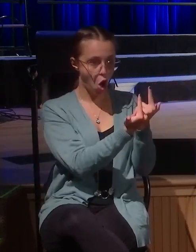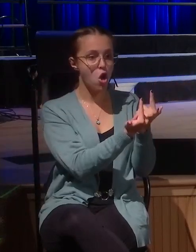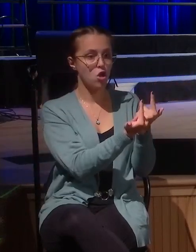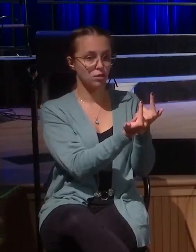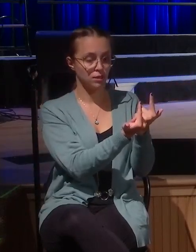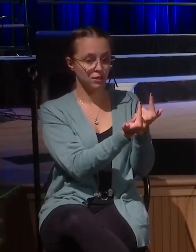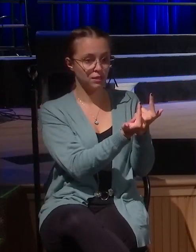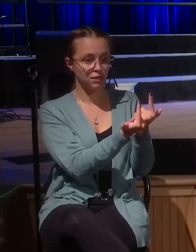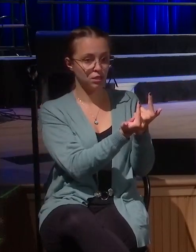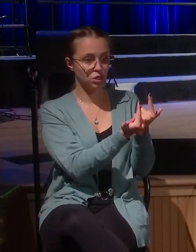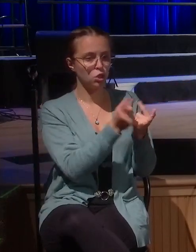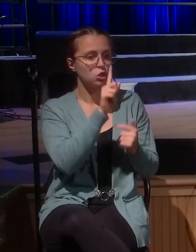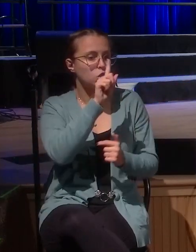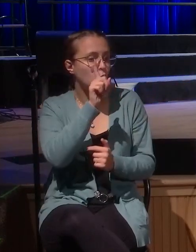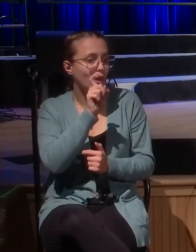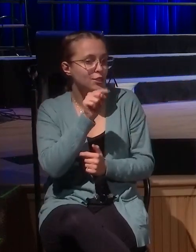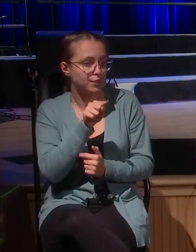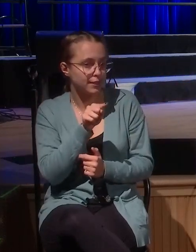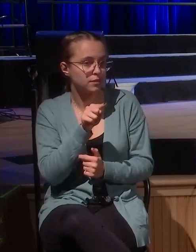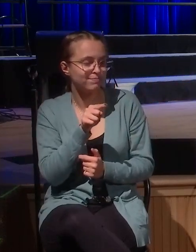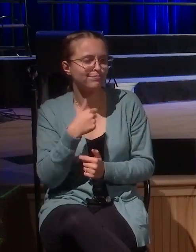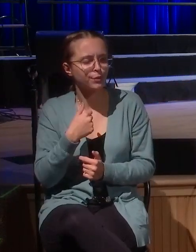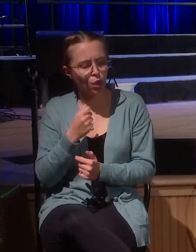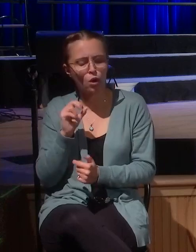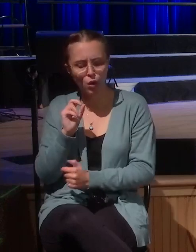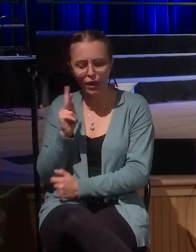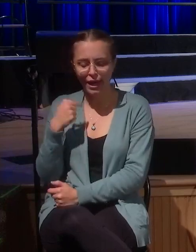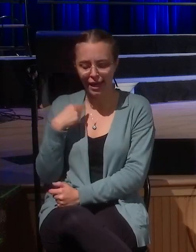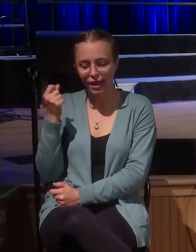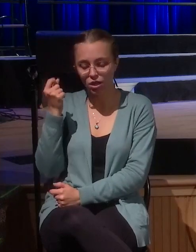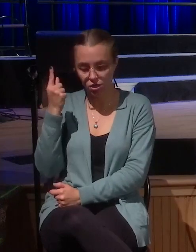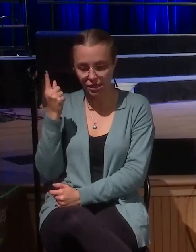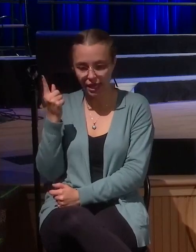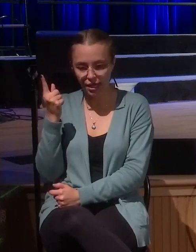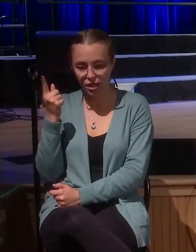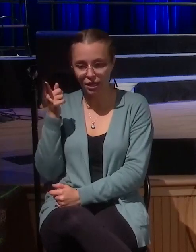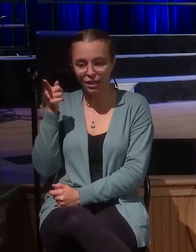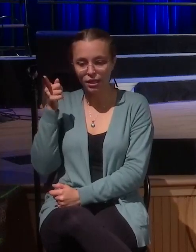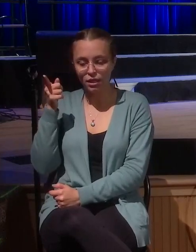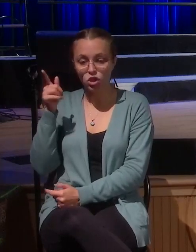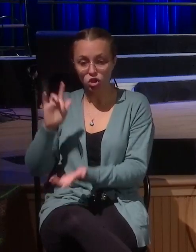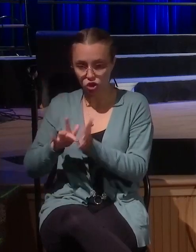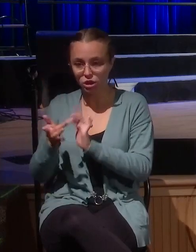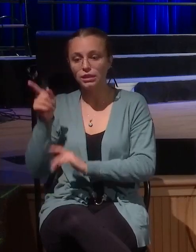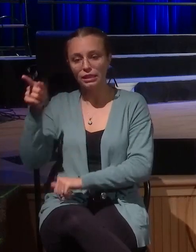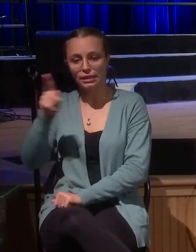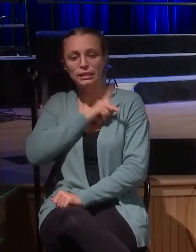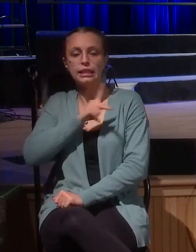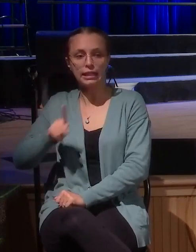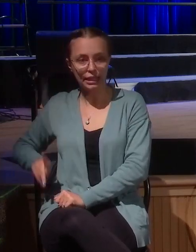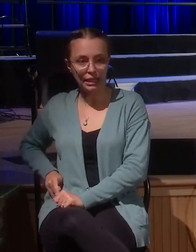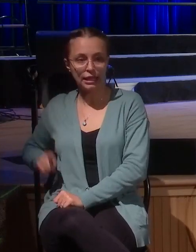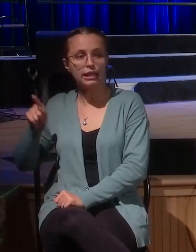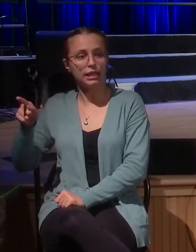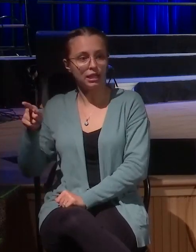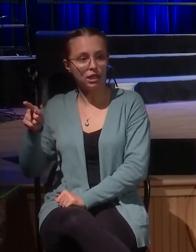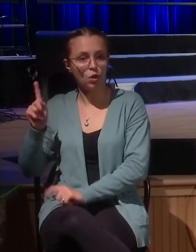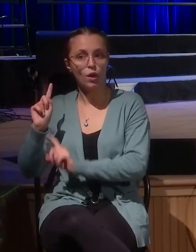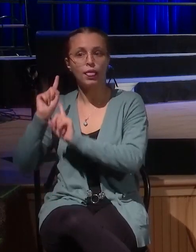Okay, I understand that the noble man that becomes the king is Jesus. He's here now. He's going to go away and then he's going to return while he's away. He gives us